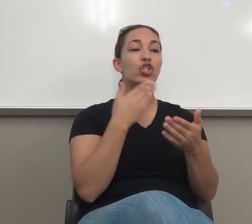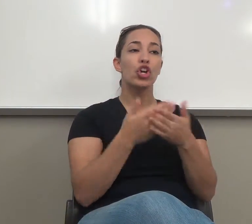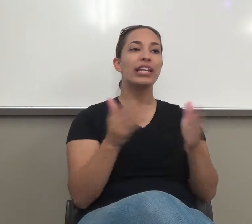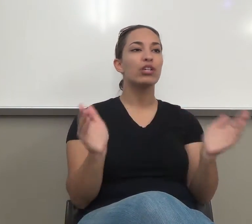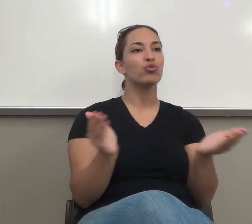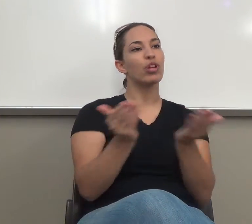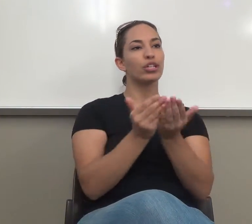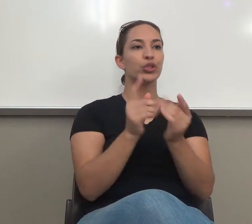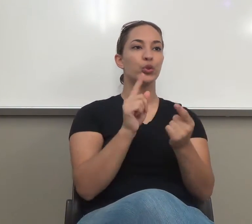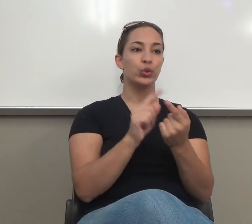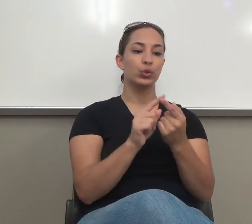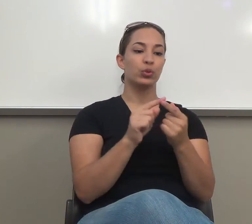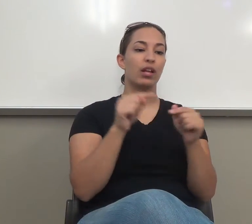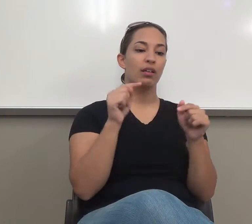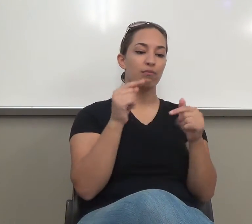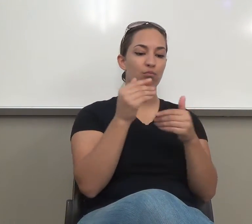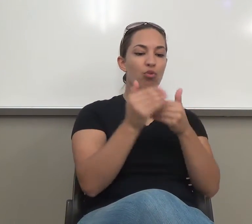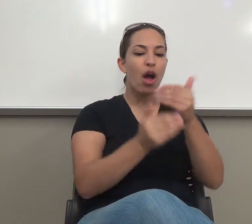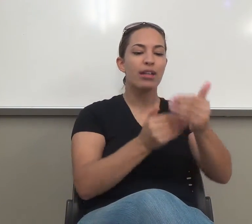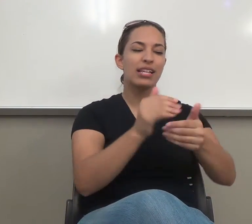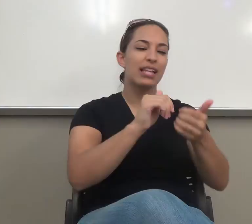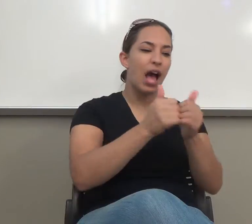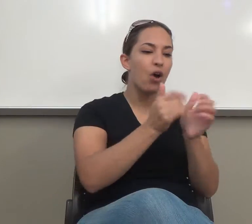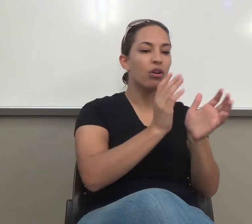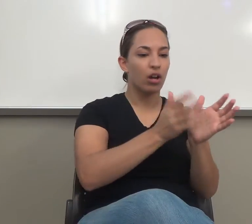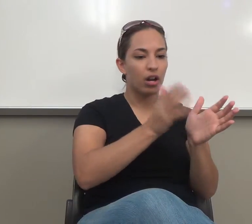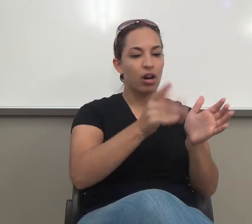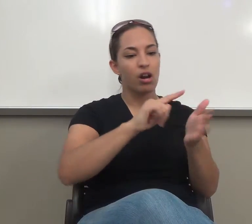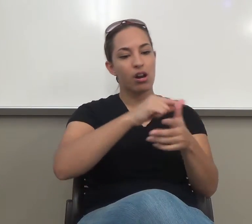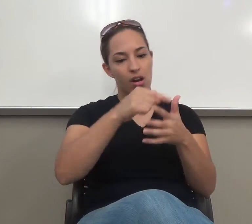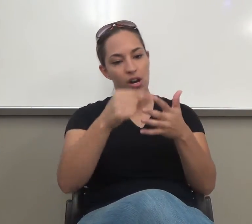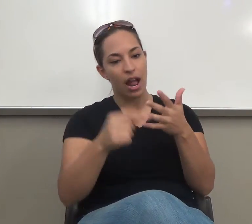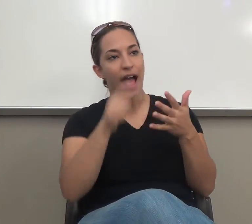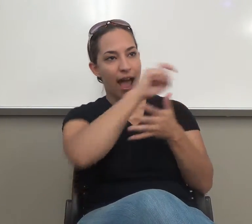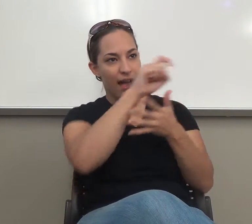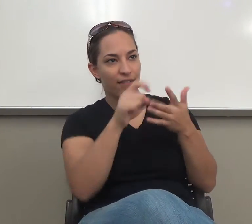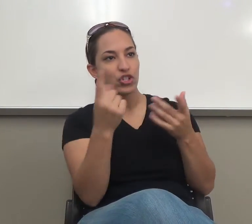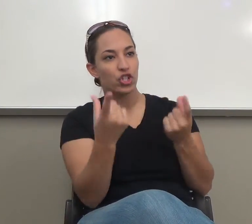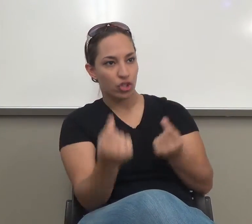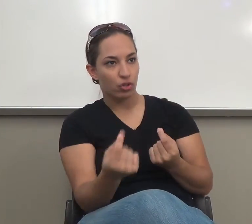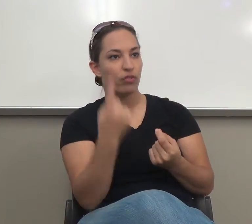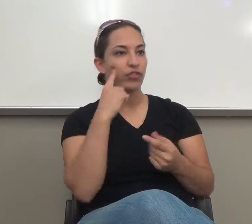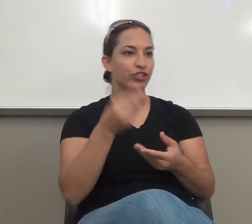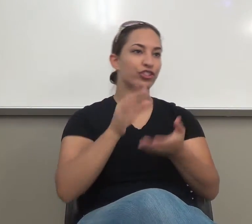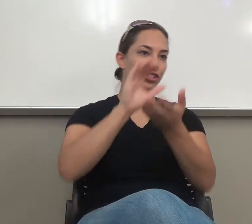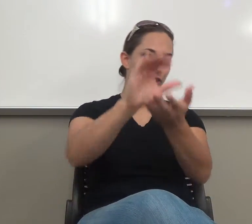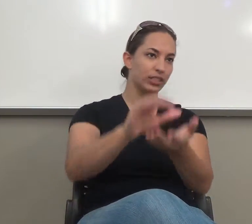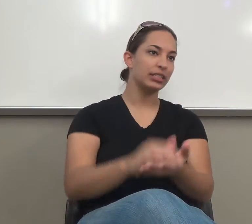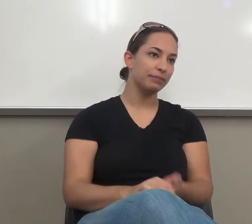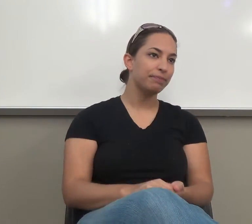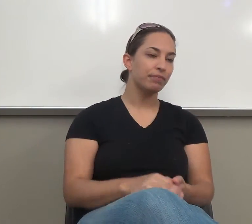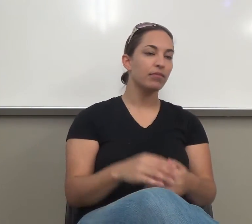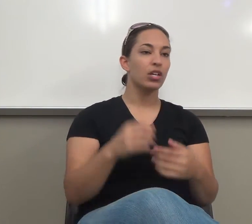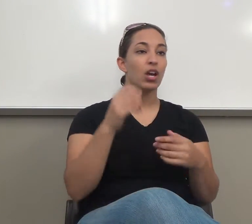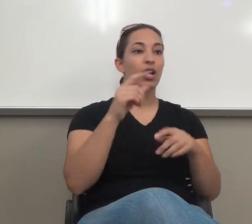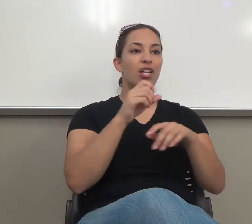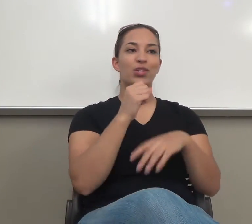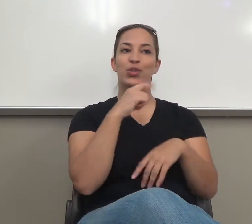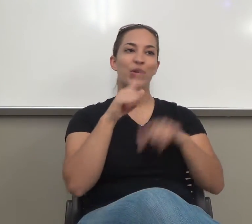get through this class by saying, okay, this paper is due in a week and a half. So on the day before it's due, I'm going to sit down and type it up.